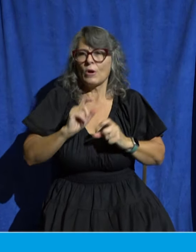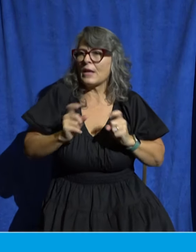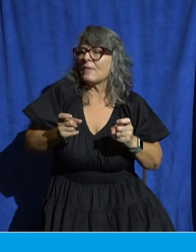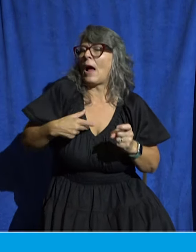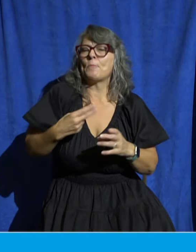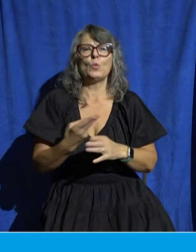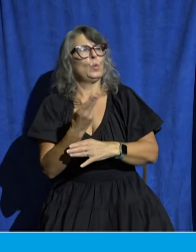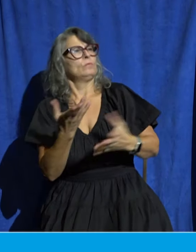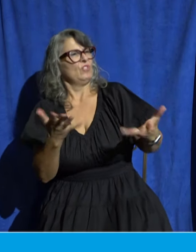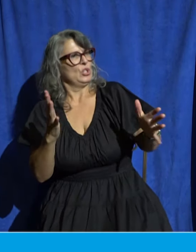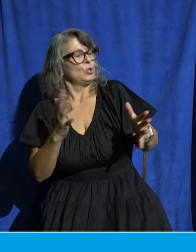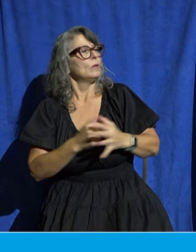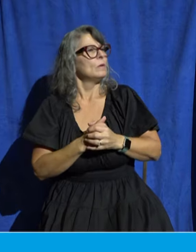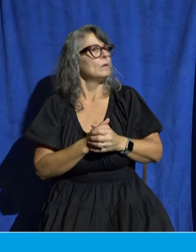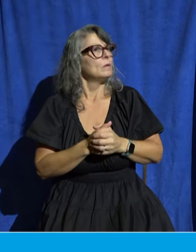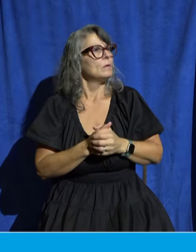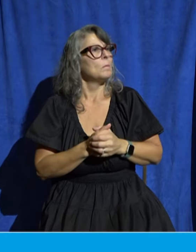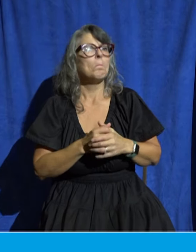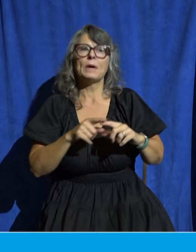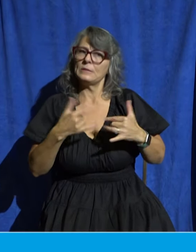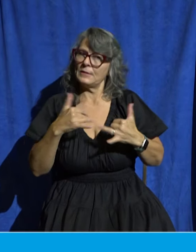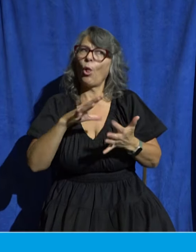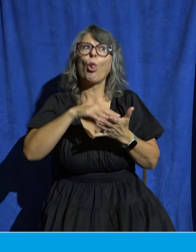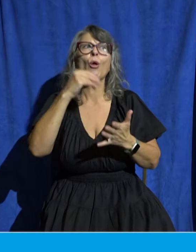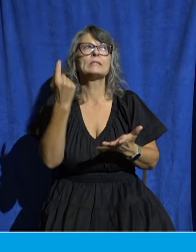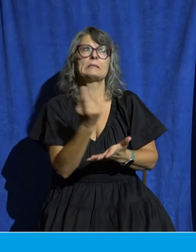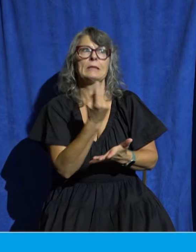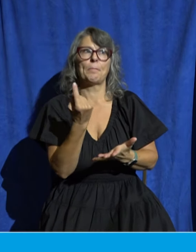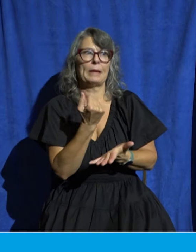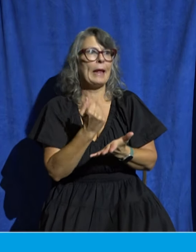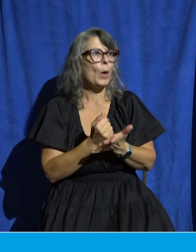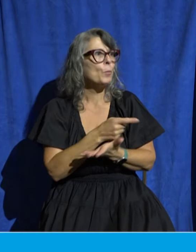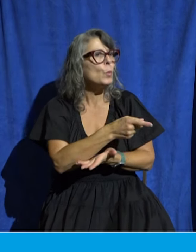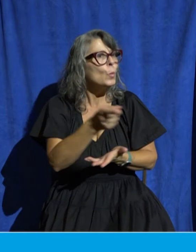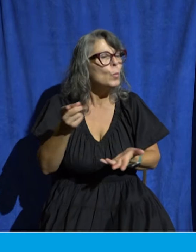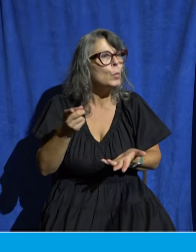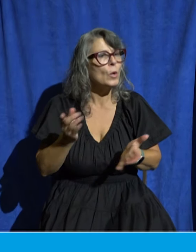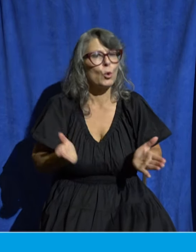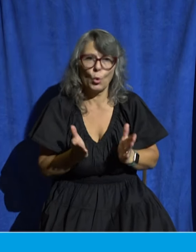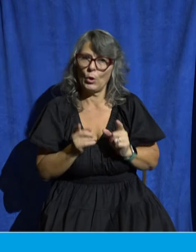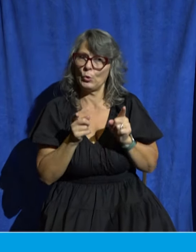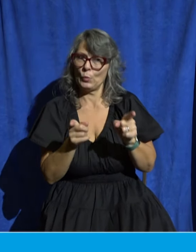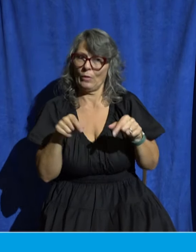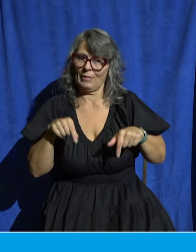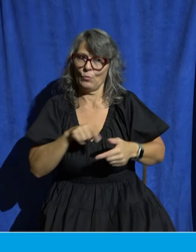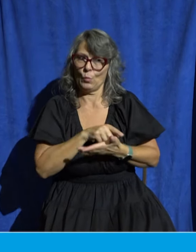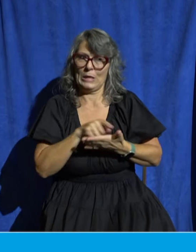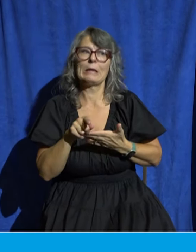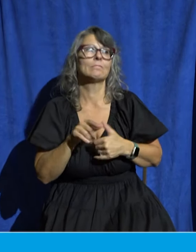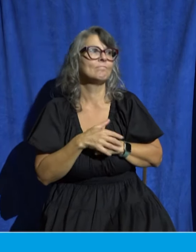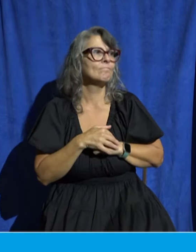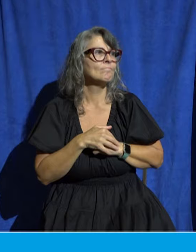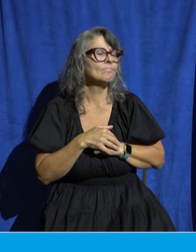this passage in some helpful and needed ways in my own life this week, and I trust that he can do the same thing for you.